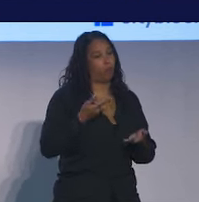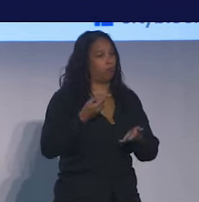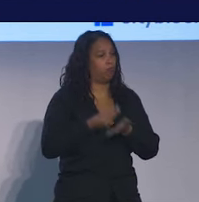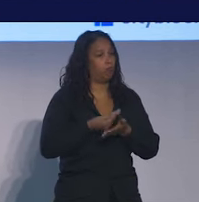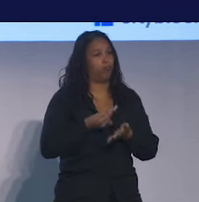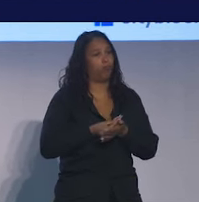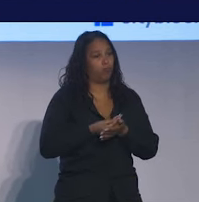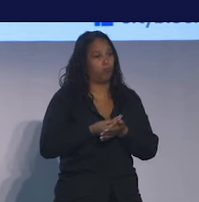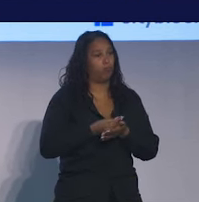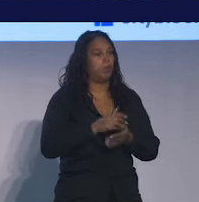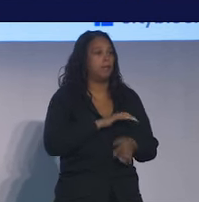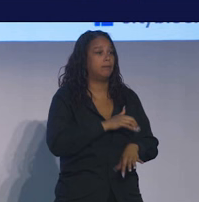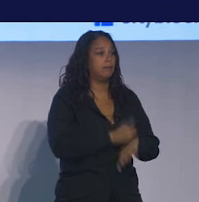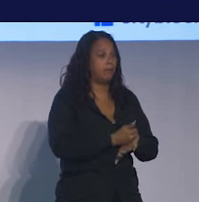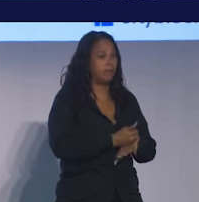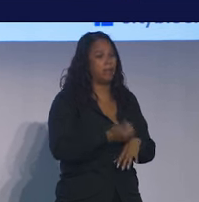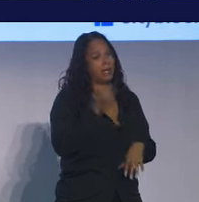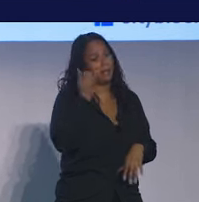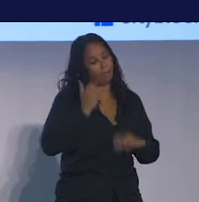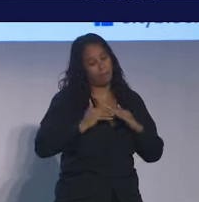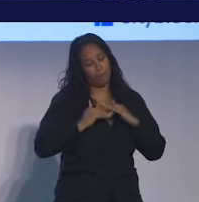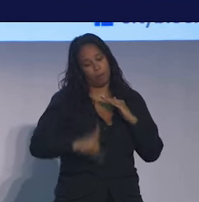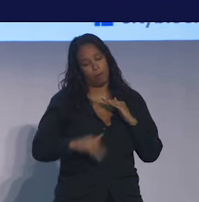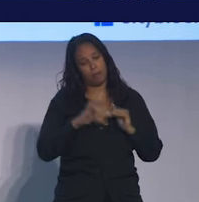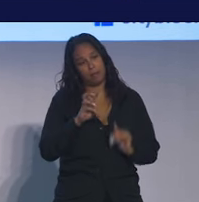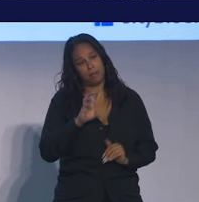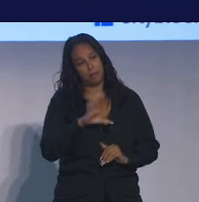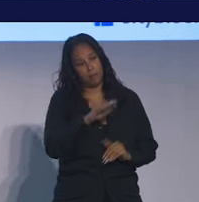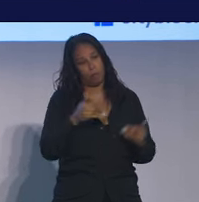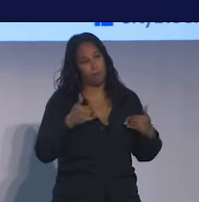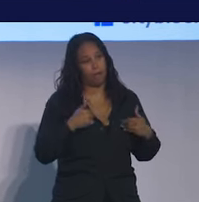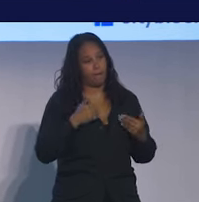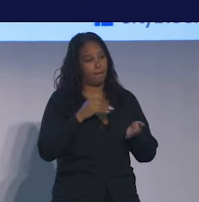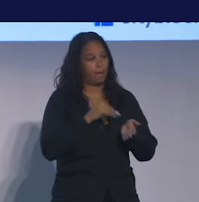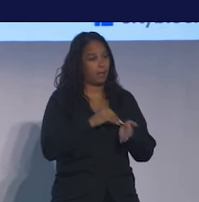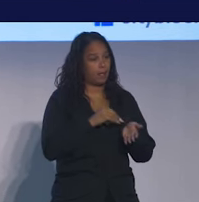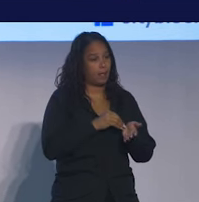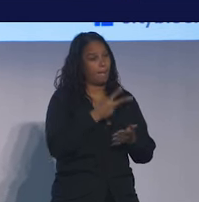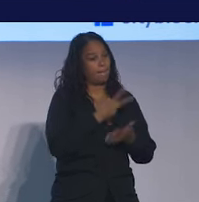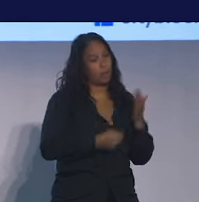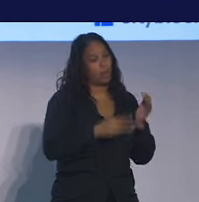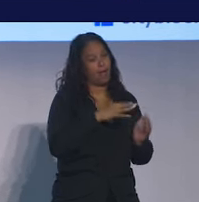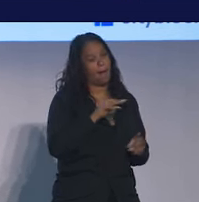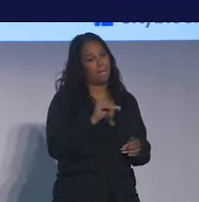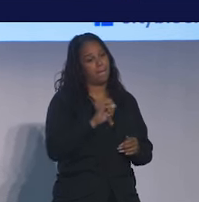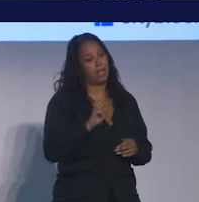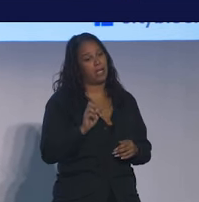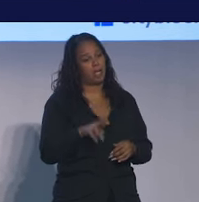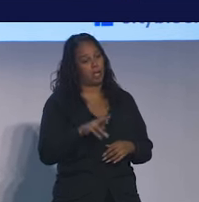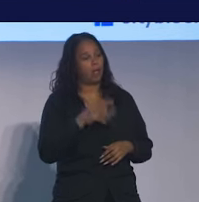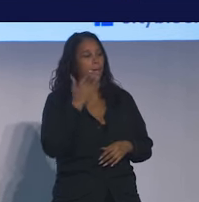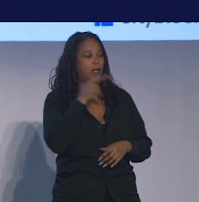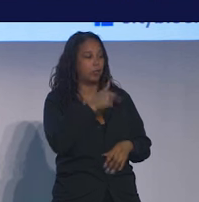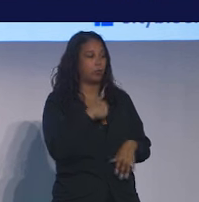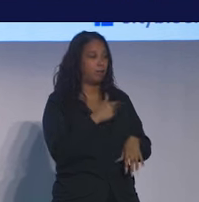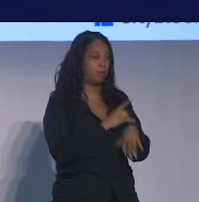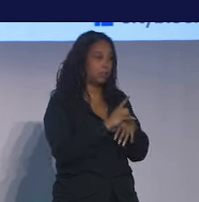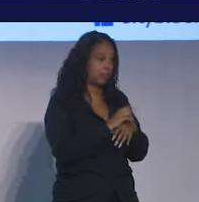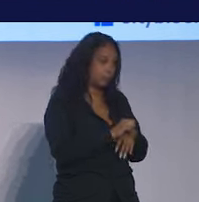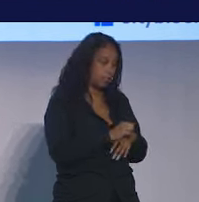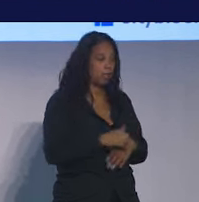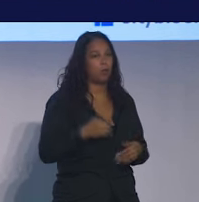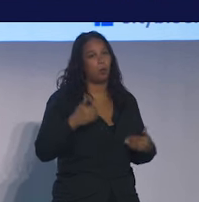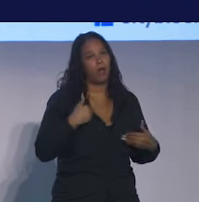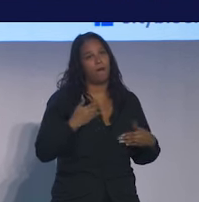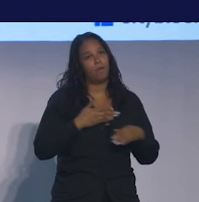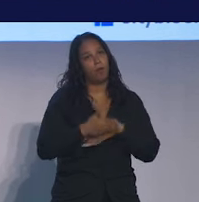If you are below the age of 65 and you have Medicaid and Medicare, it's typically because you have a disability. We serve about